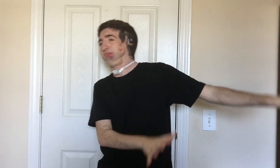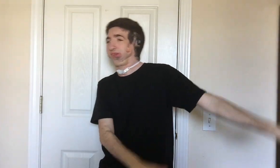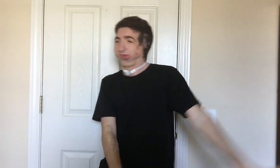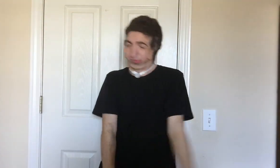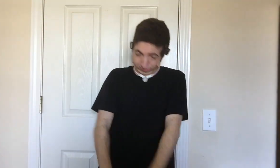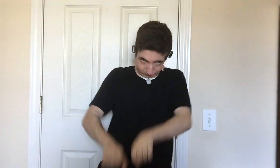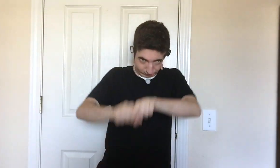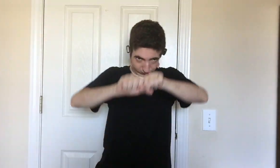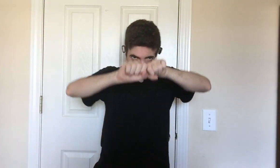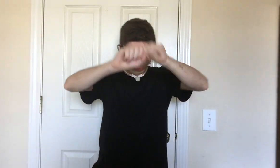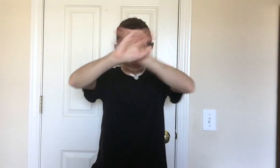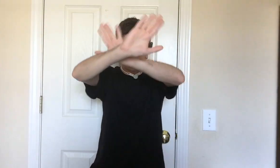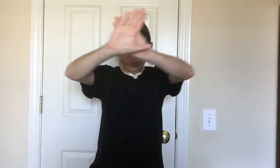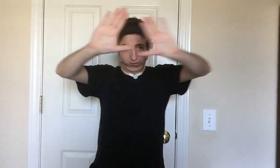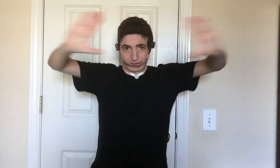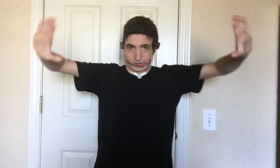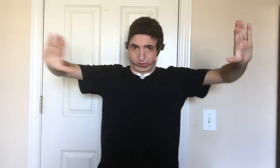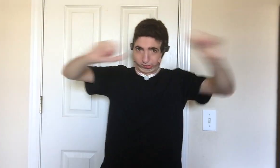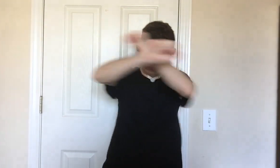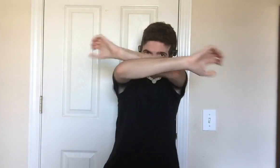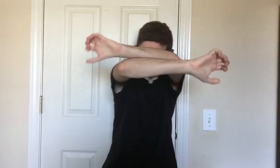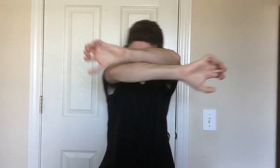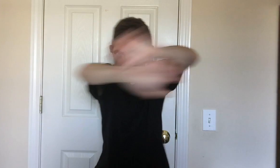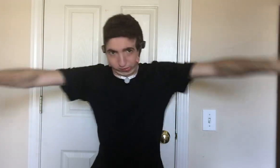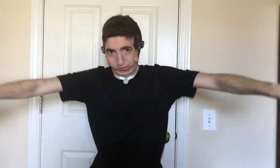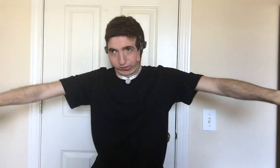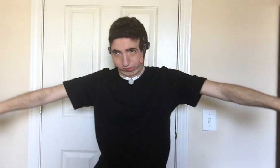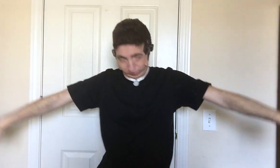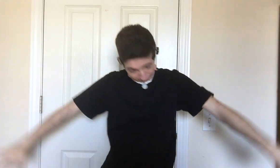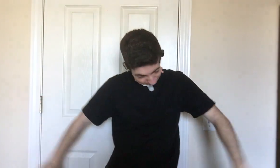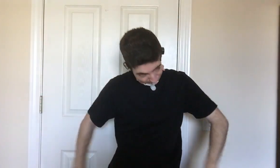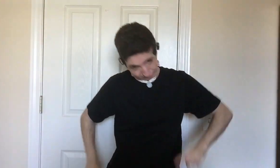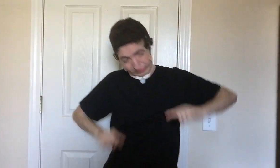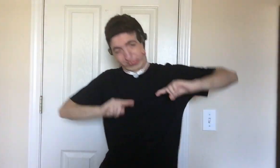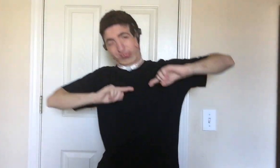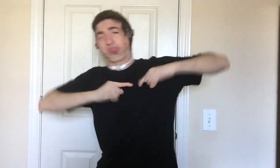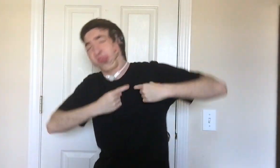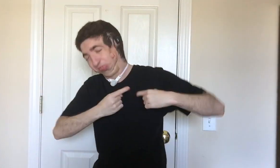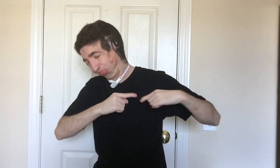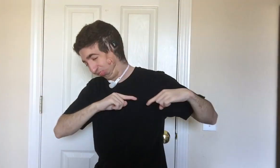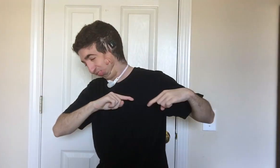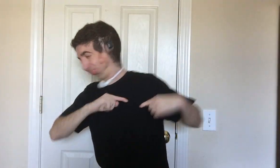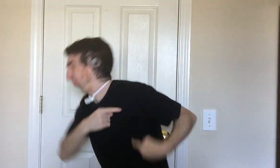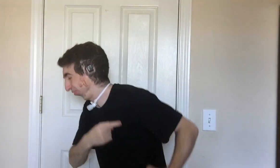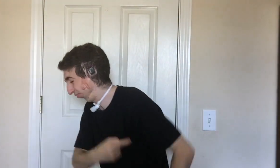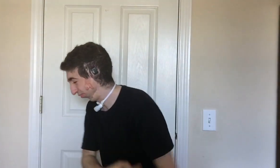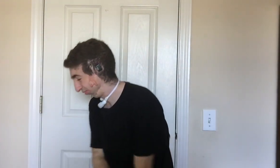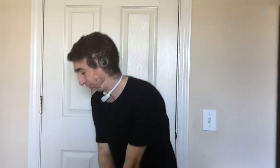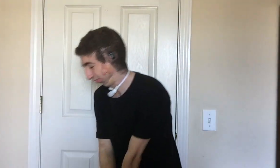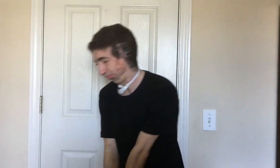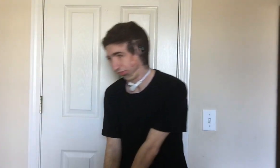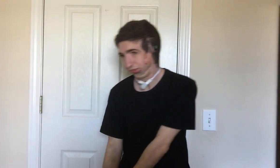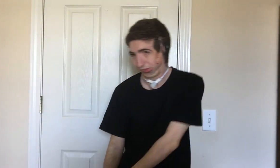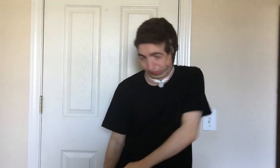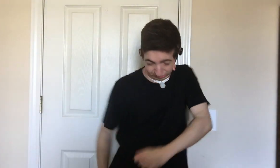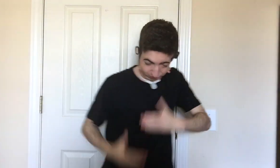wanna break these walls down, you're gonna get bruised Now my